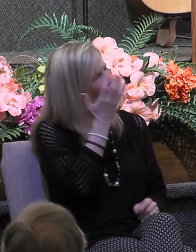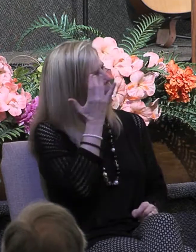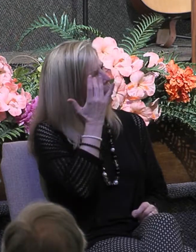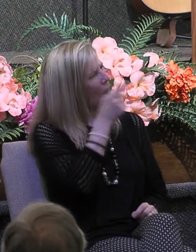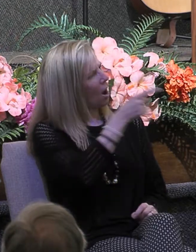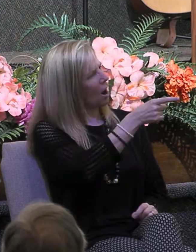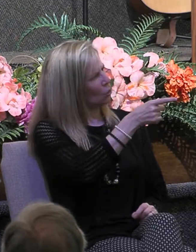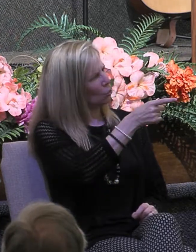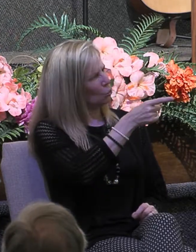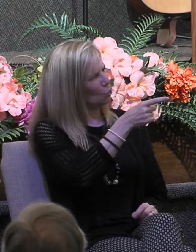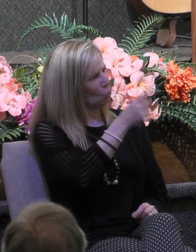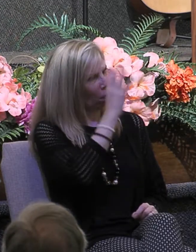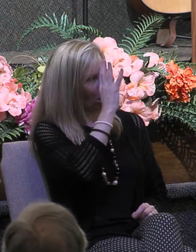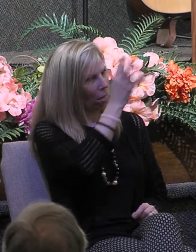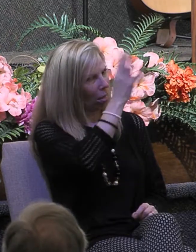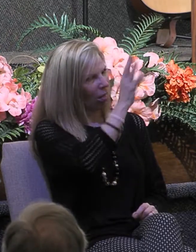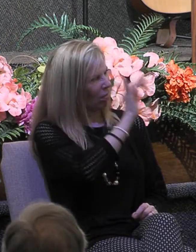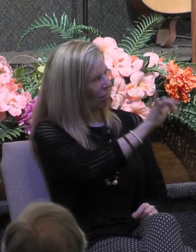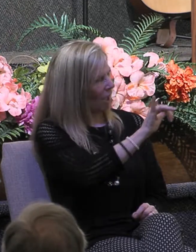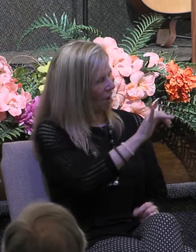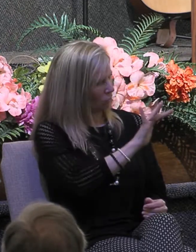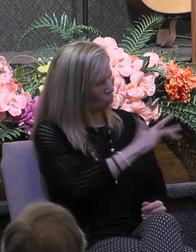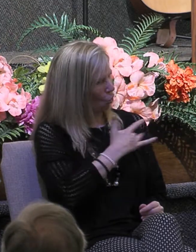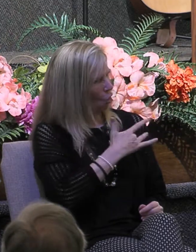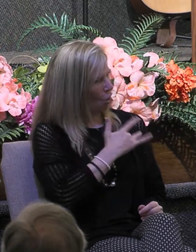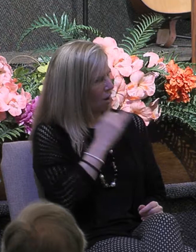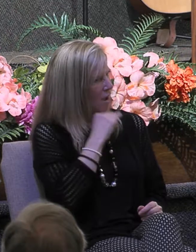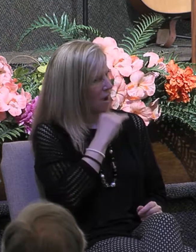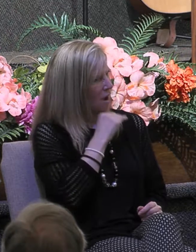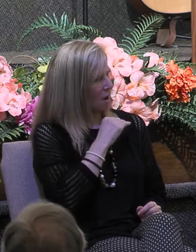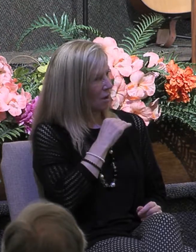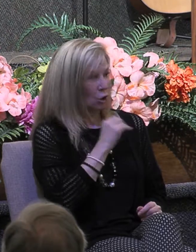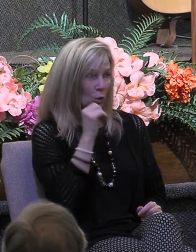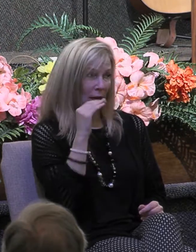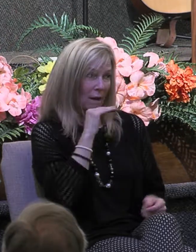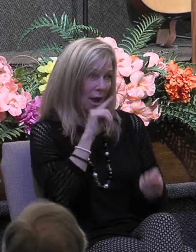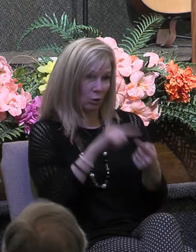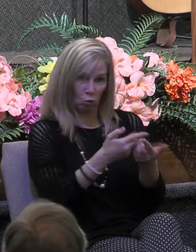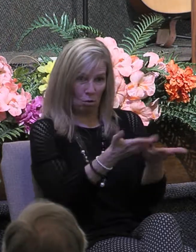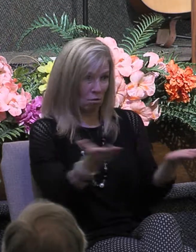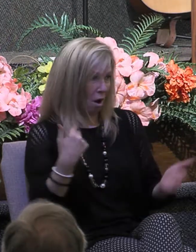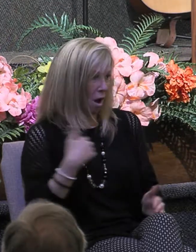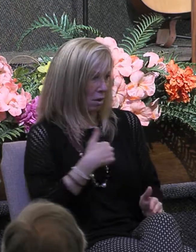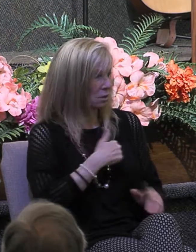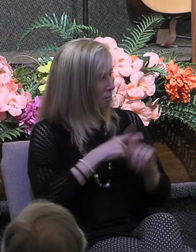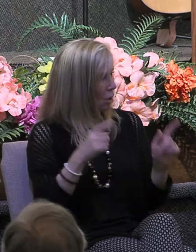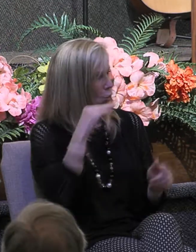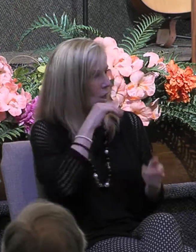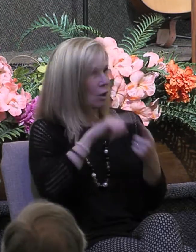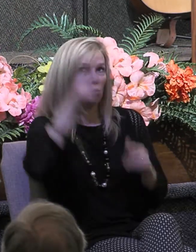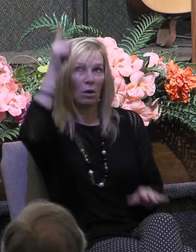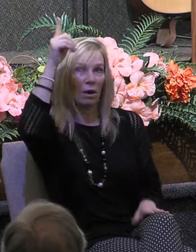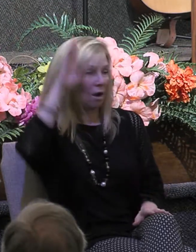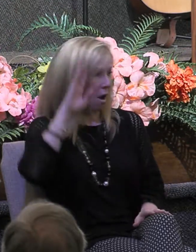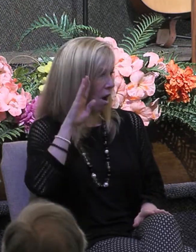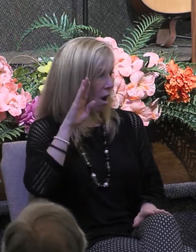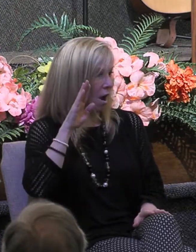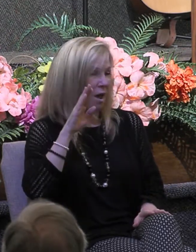you have conceived this deed in your heart you've not lied to men but to God and as he heard these words Ananias fell down